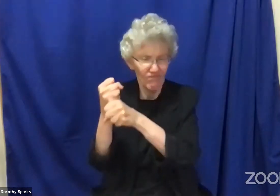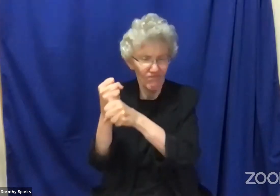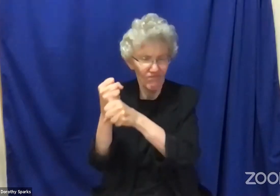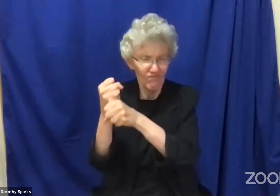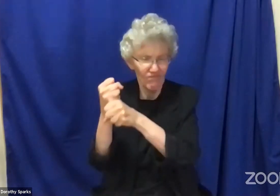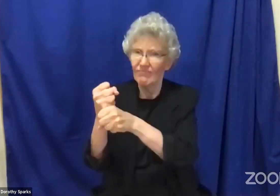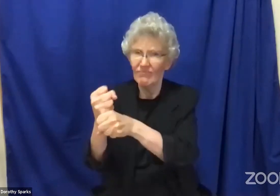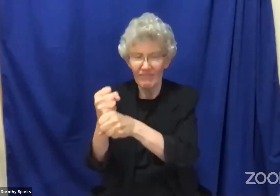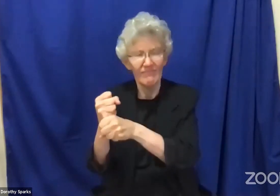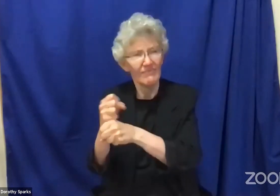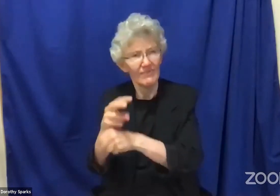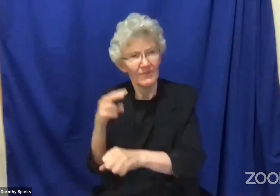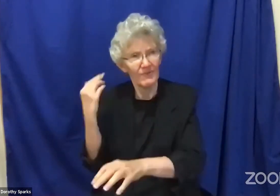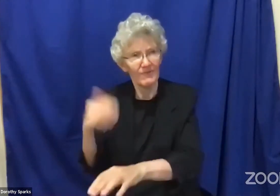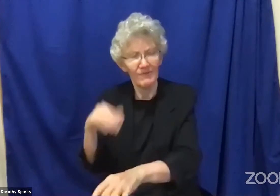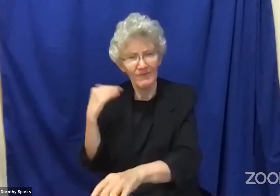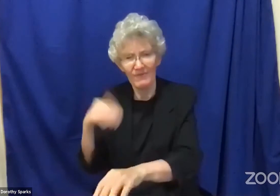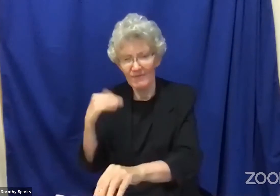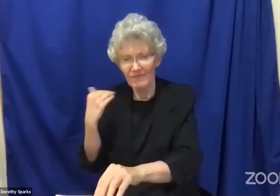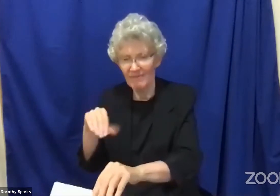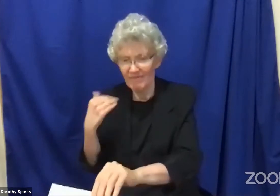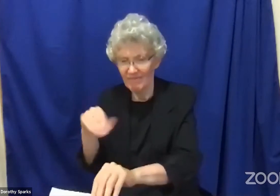over the last 400 years.